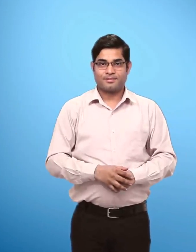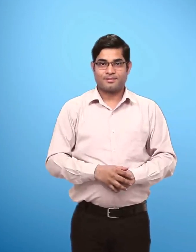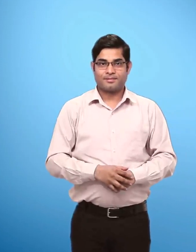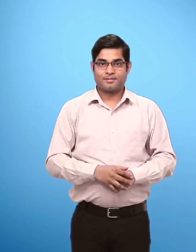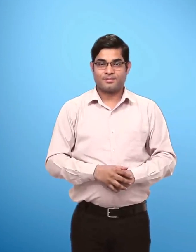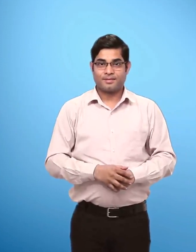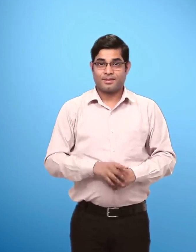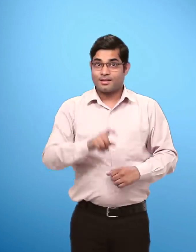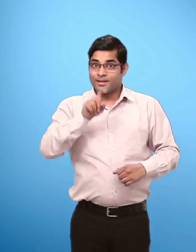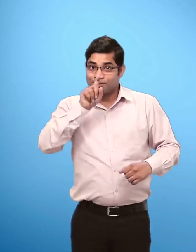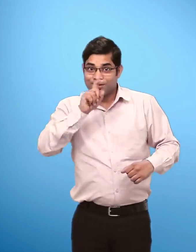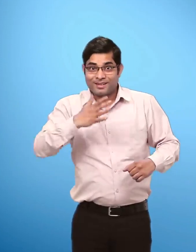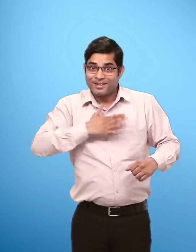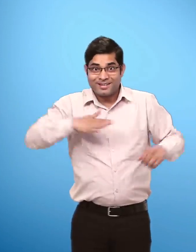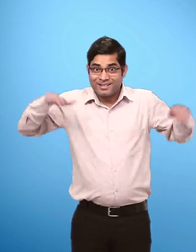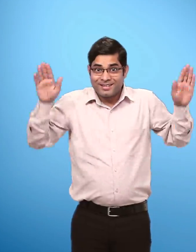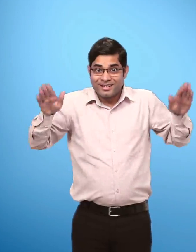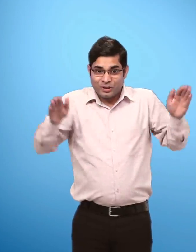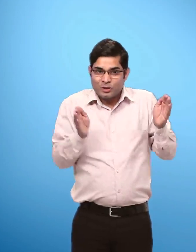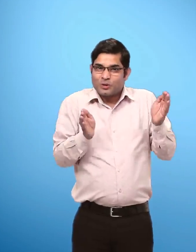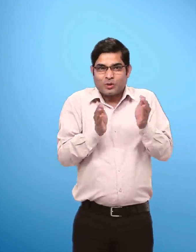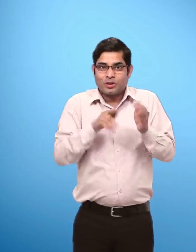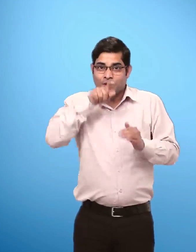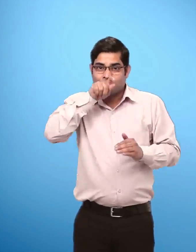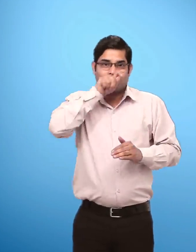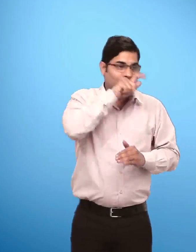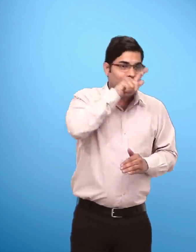Parrot is a small bird that speaks like